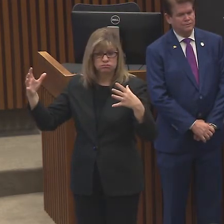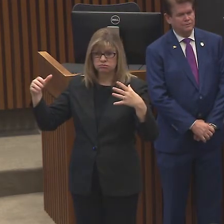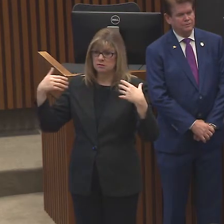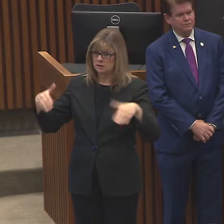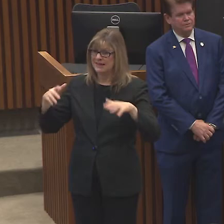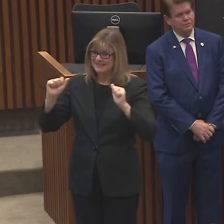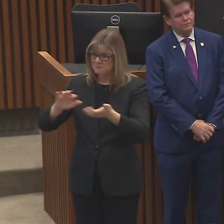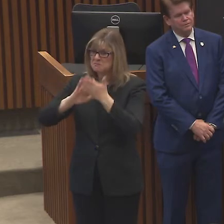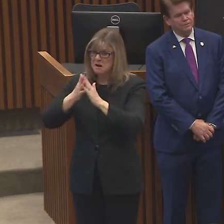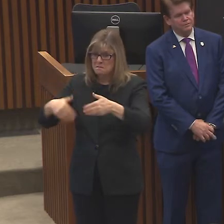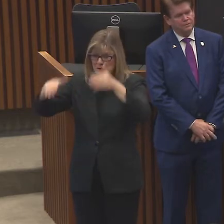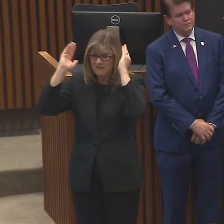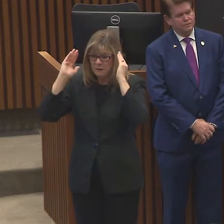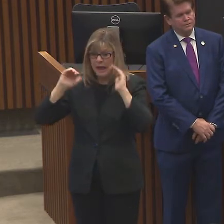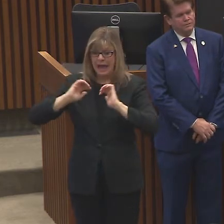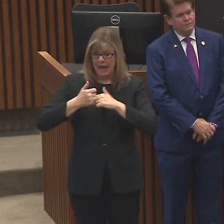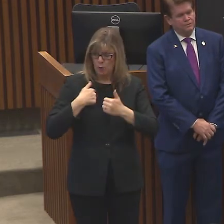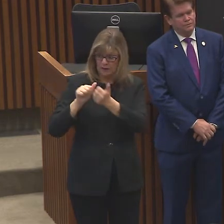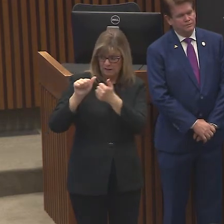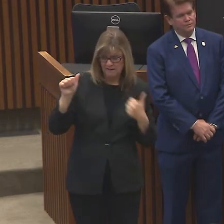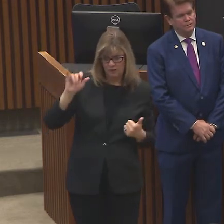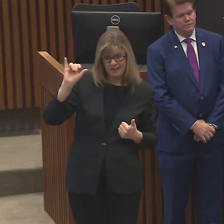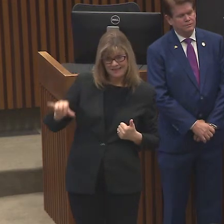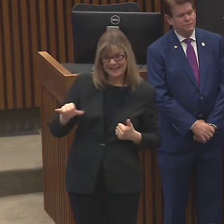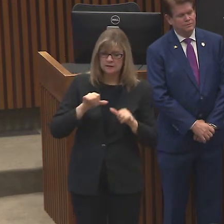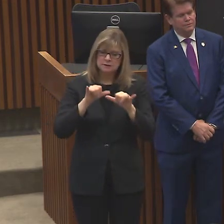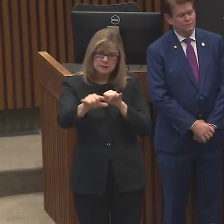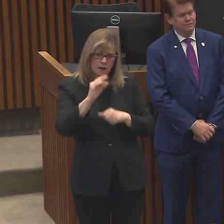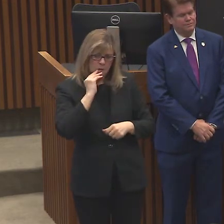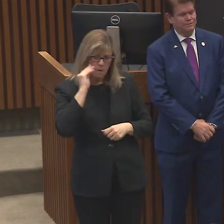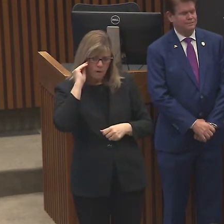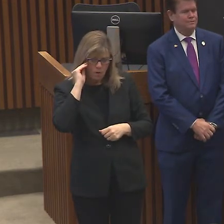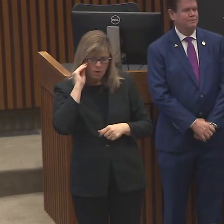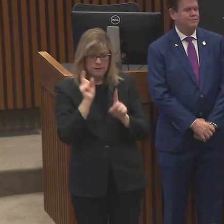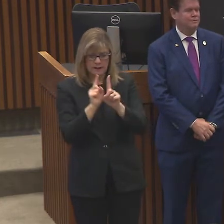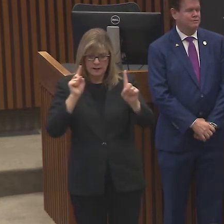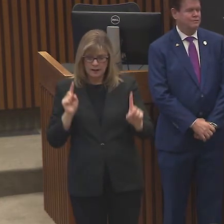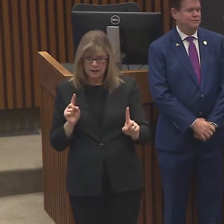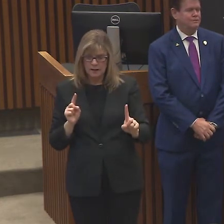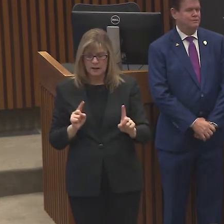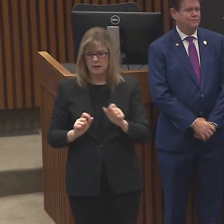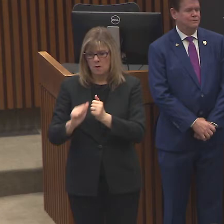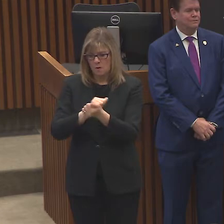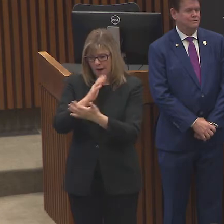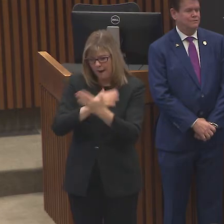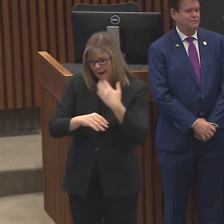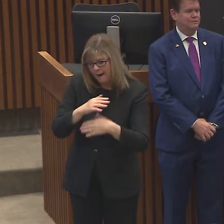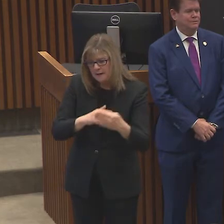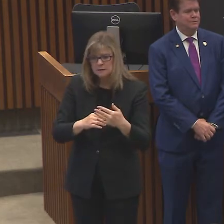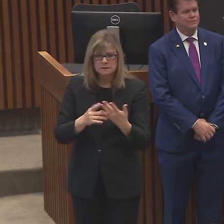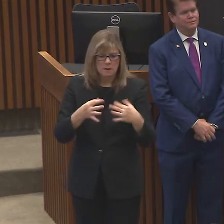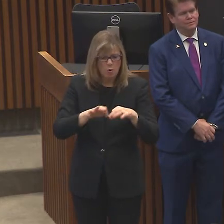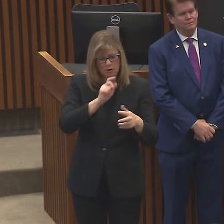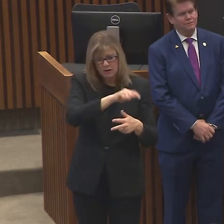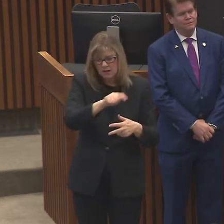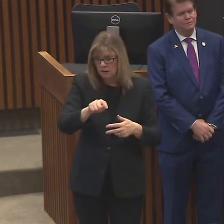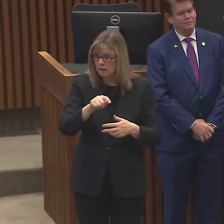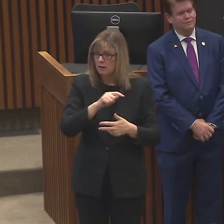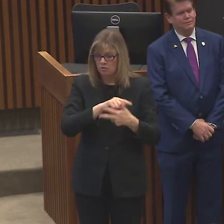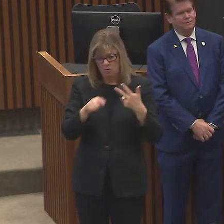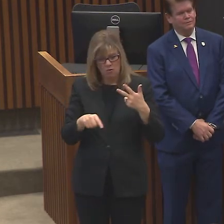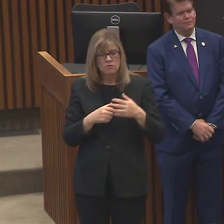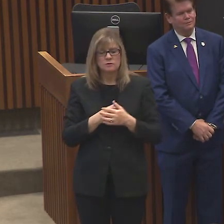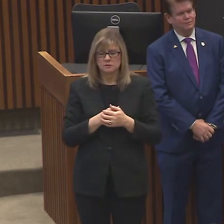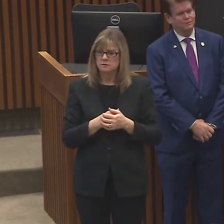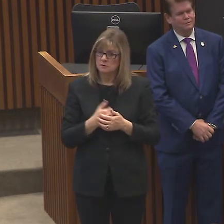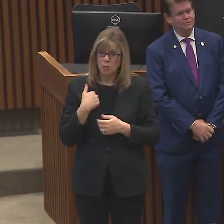and doing exactly as we're told social distancing and hand hygiene and all those important things. So we're committed